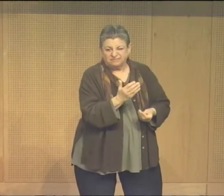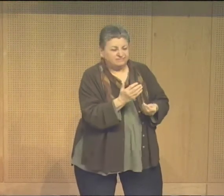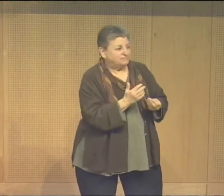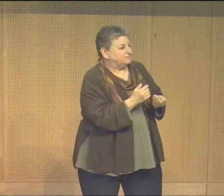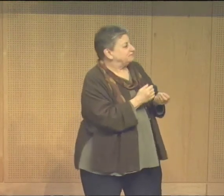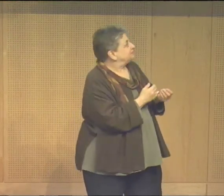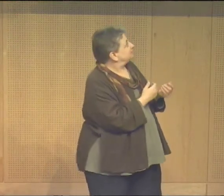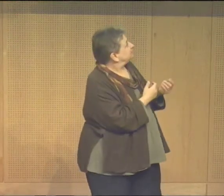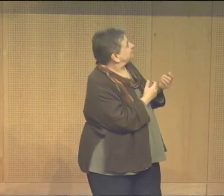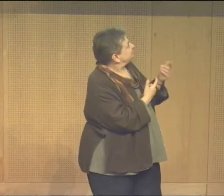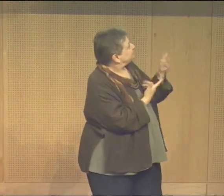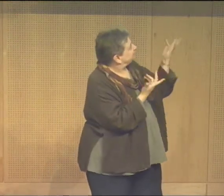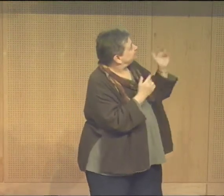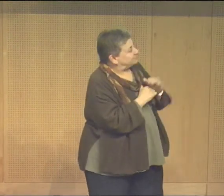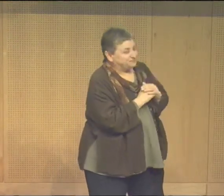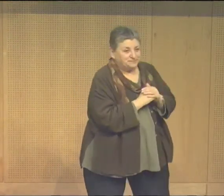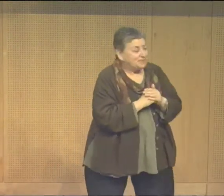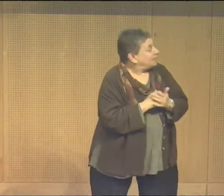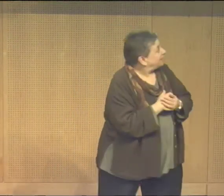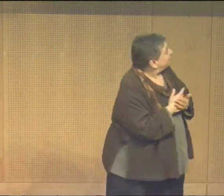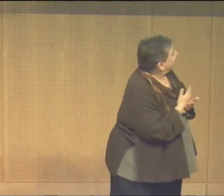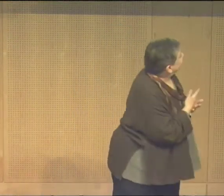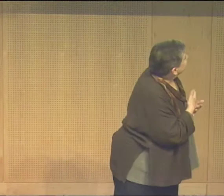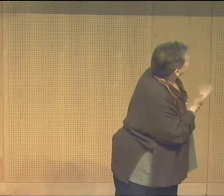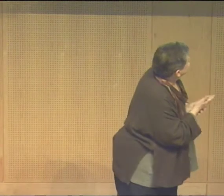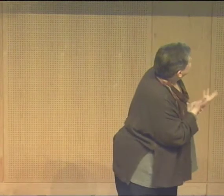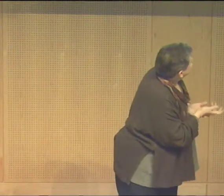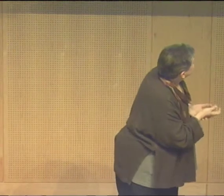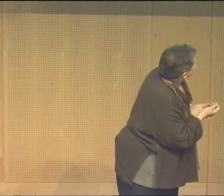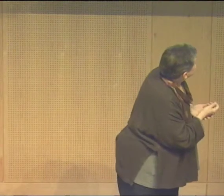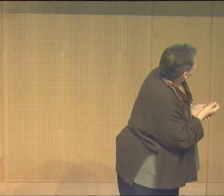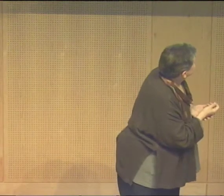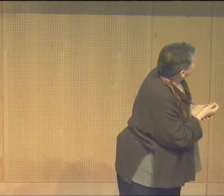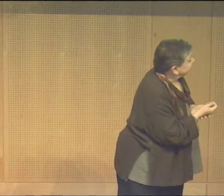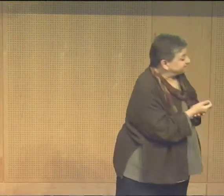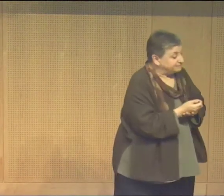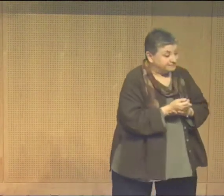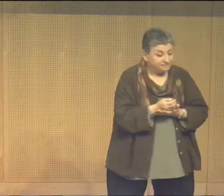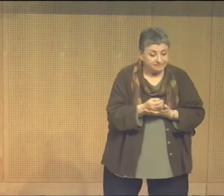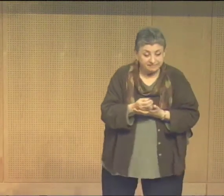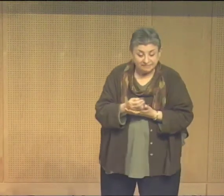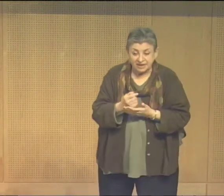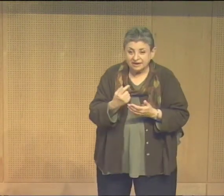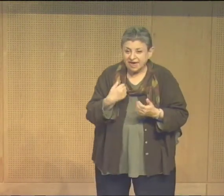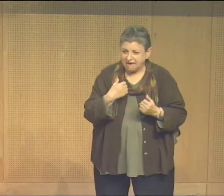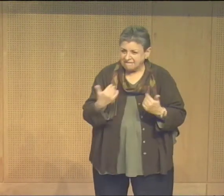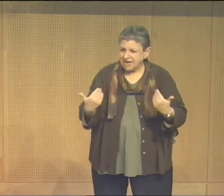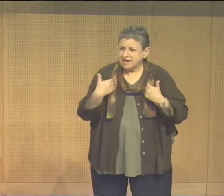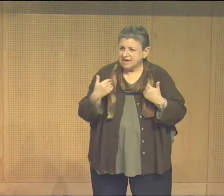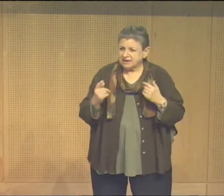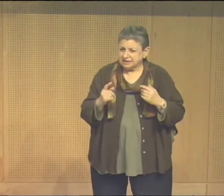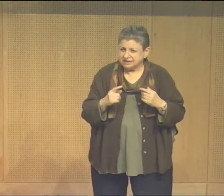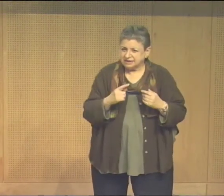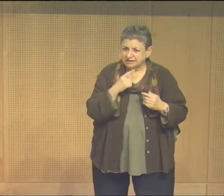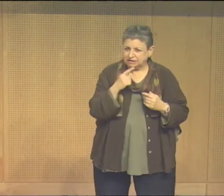artist movement. He's passed away now. But I did that in special tribute to him because he was the one who proposed that term